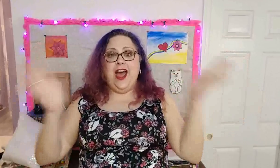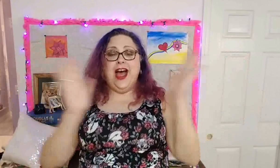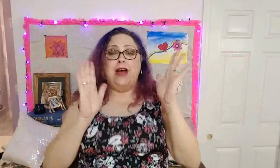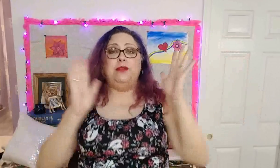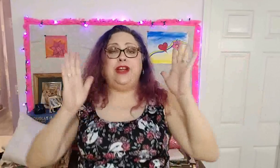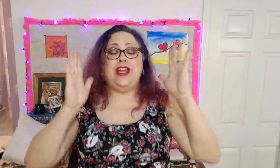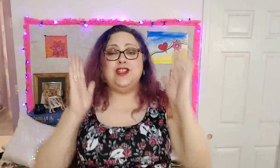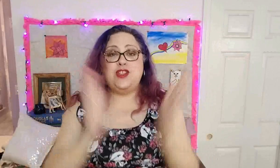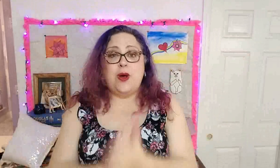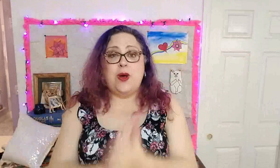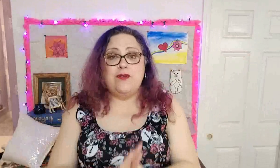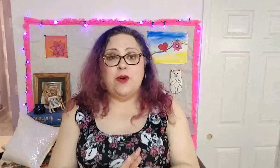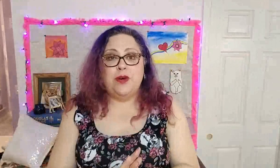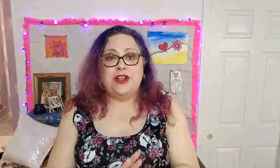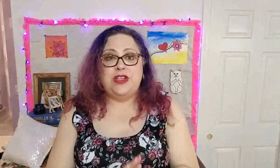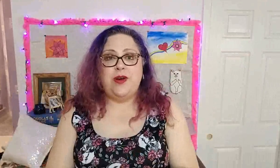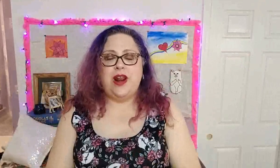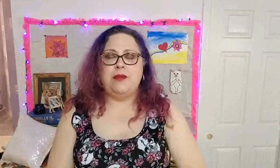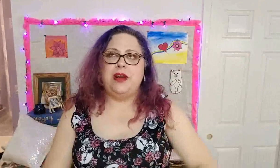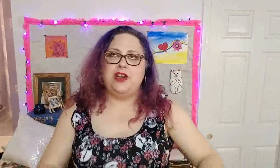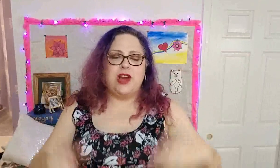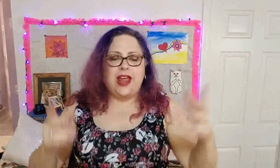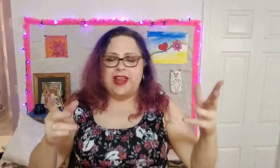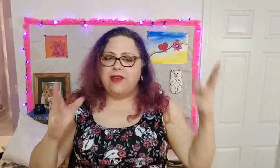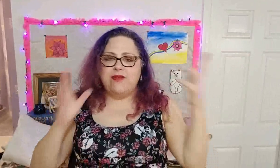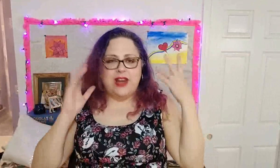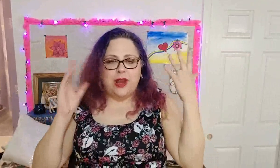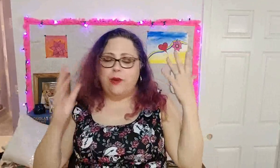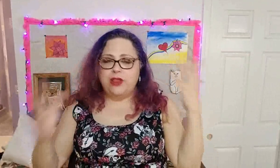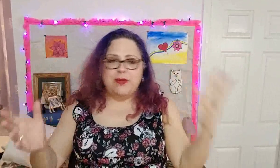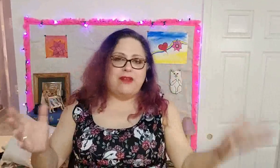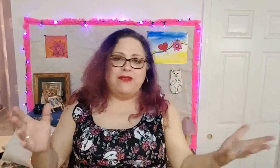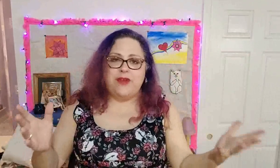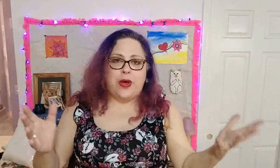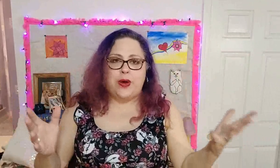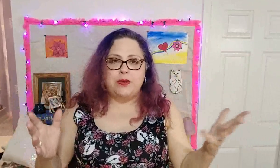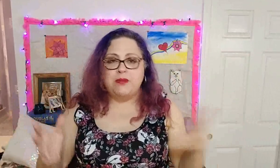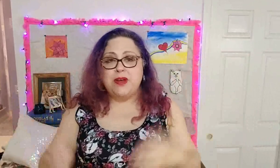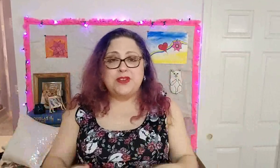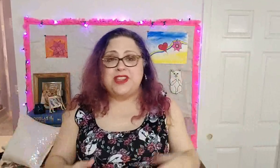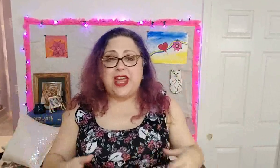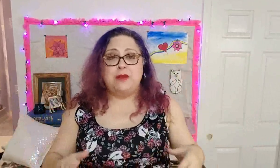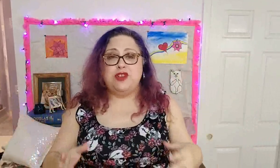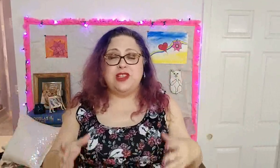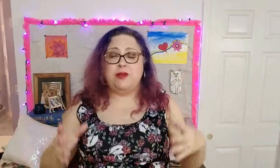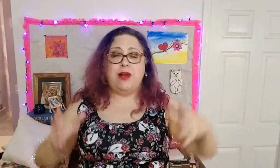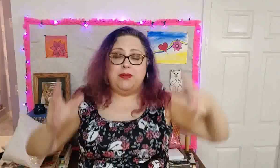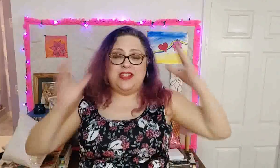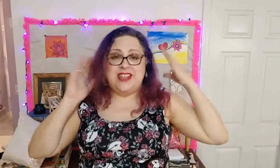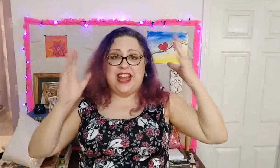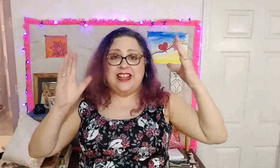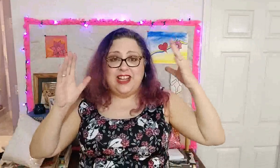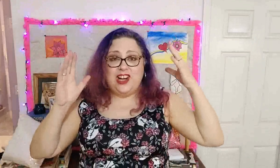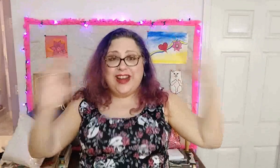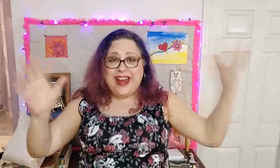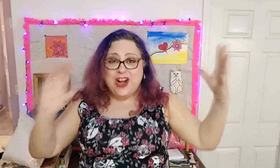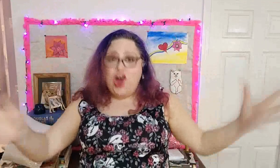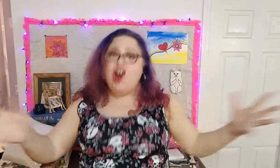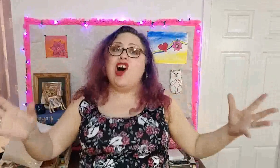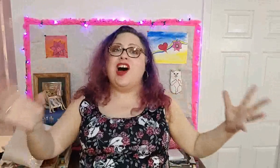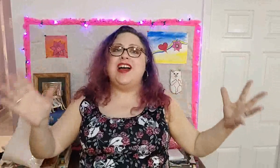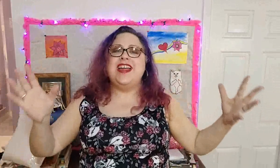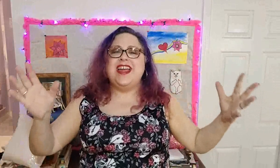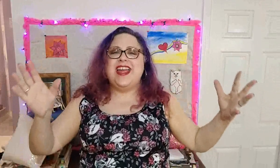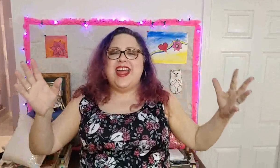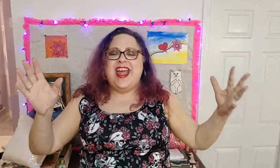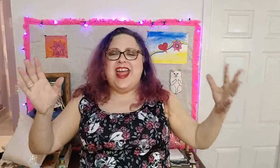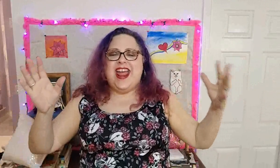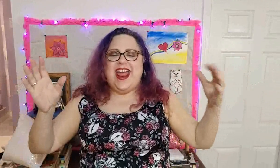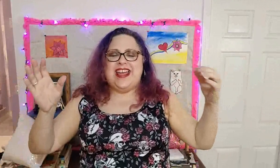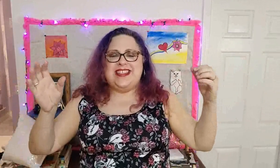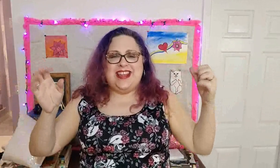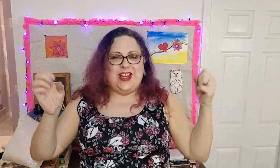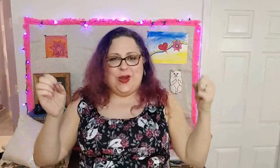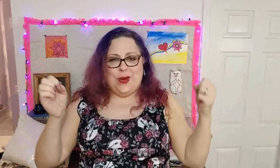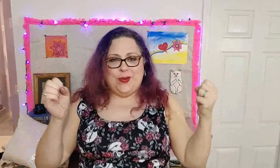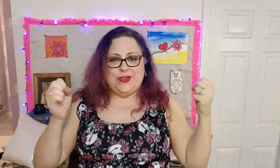I'm looking so forward to it. I'm going to try and get video with my phone, but mostly I'm just going to probably stand there in awe as it goes